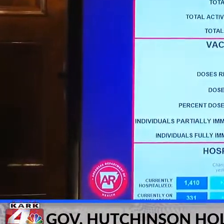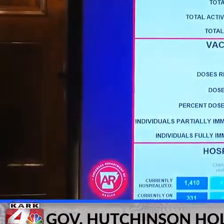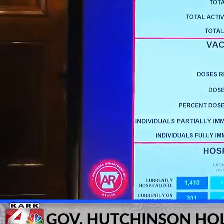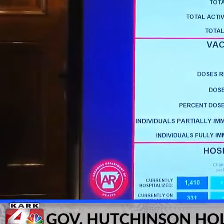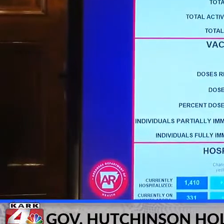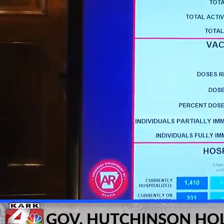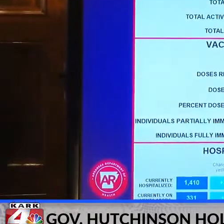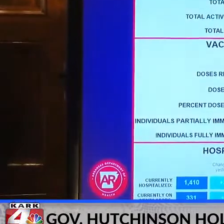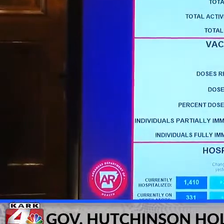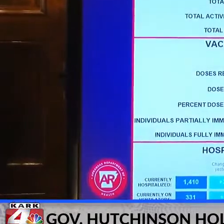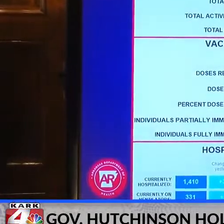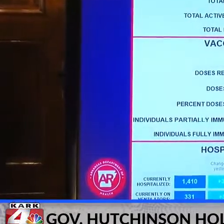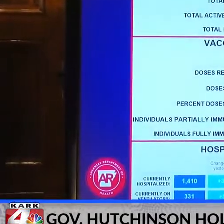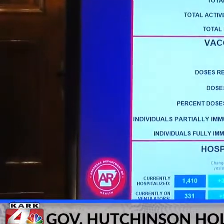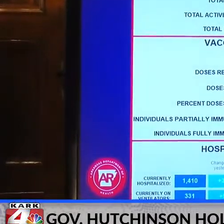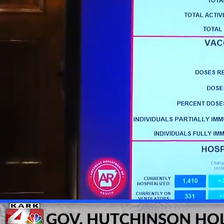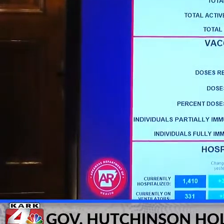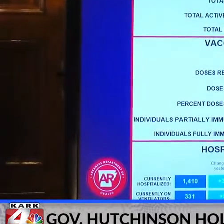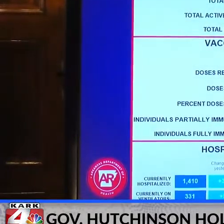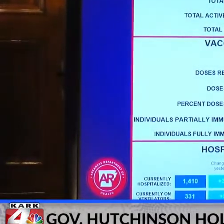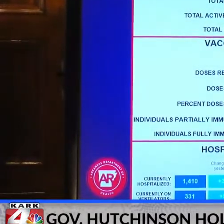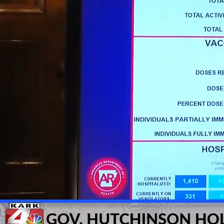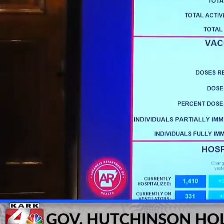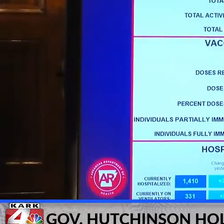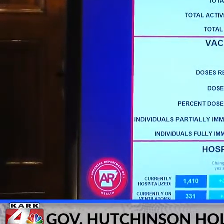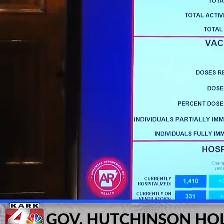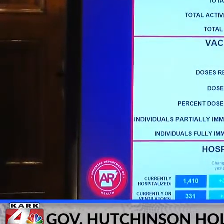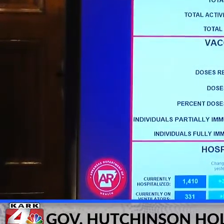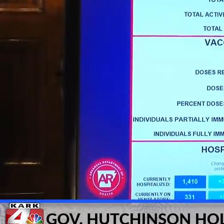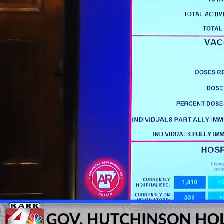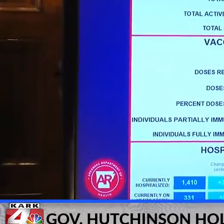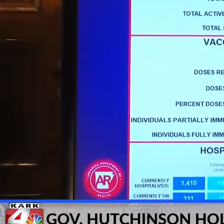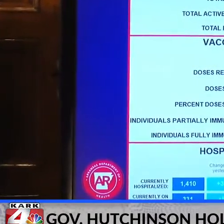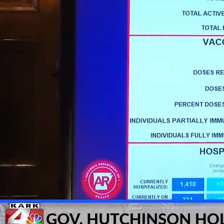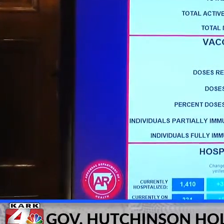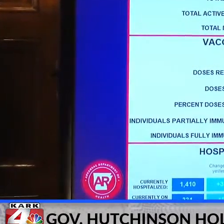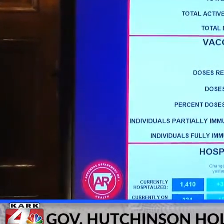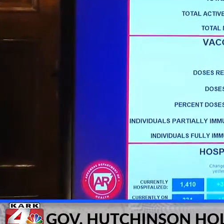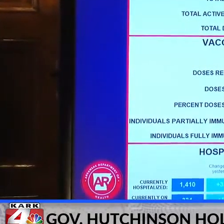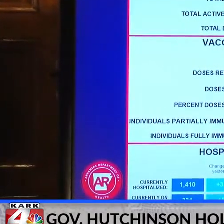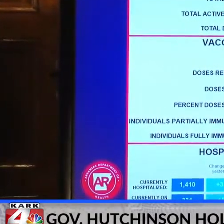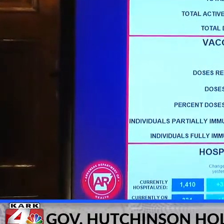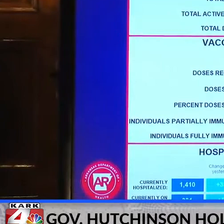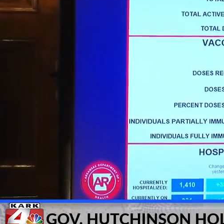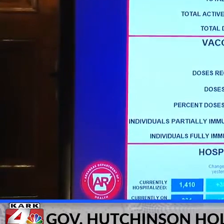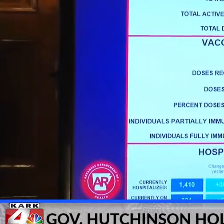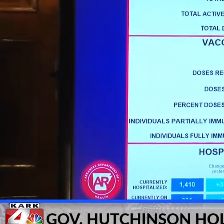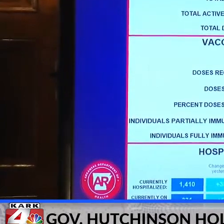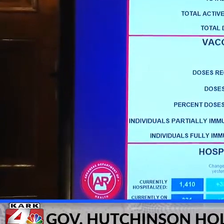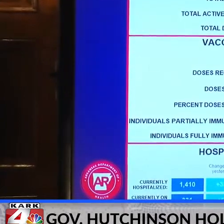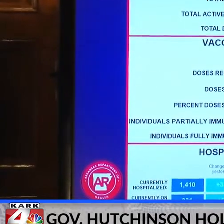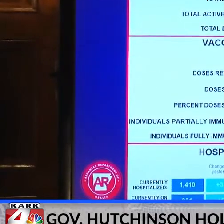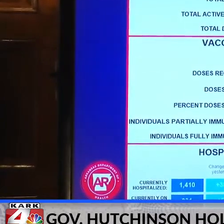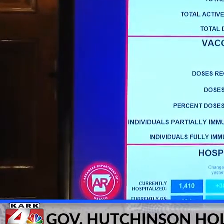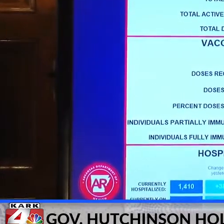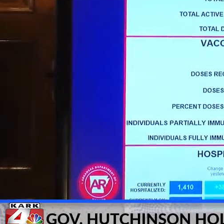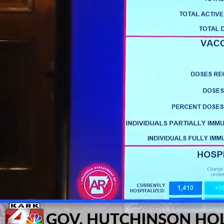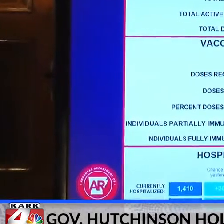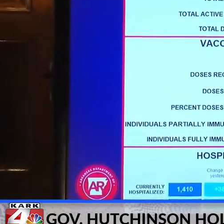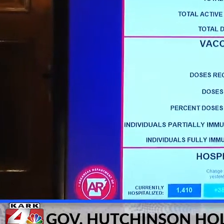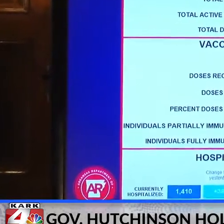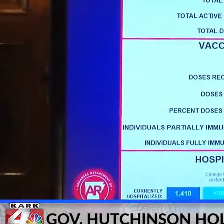we have 3549 new cases. And